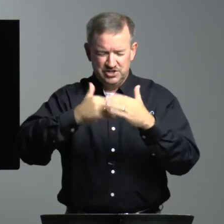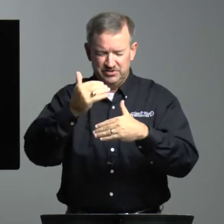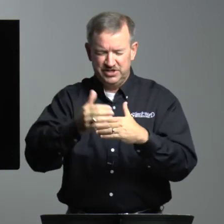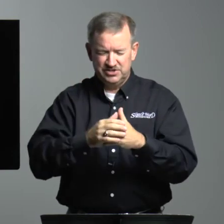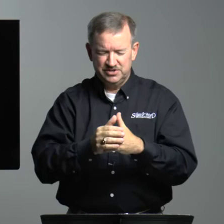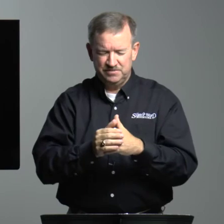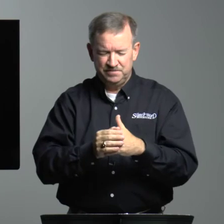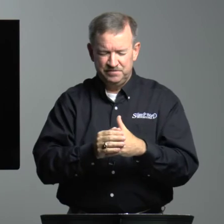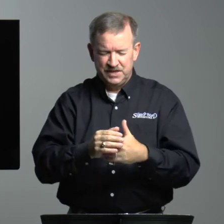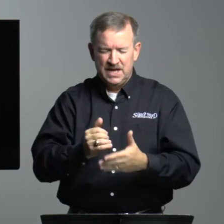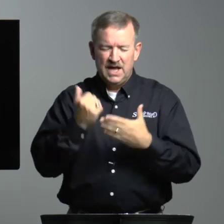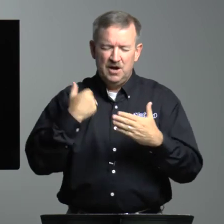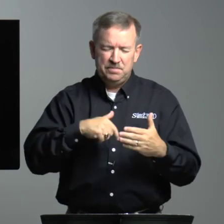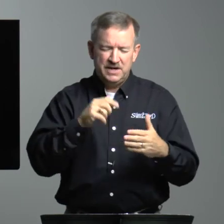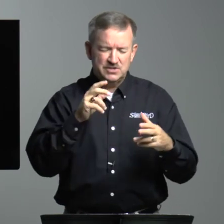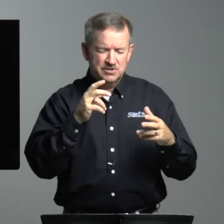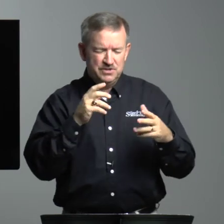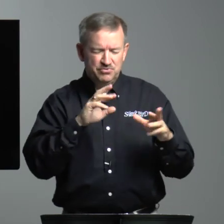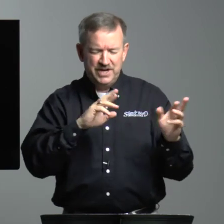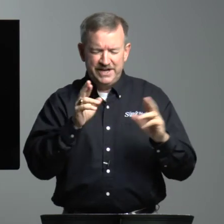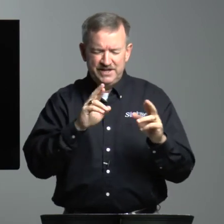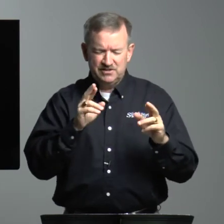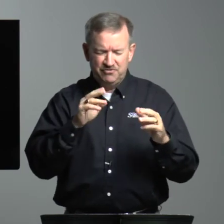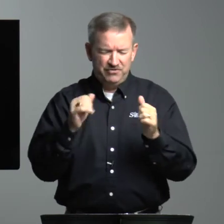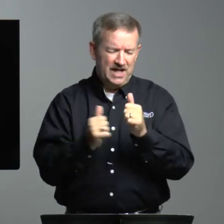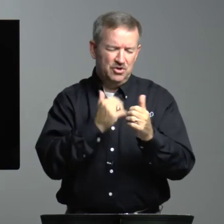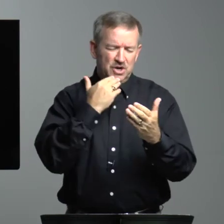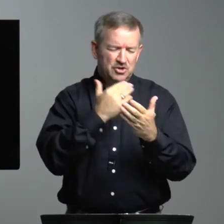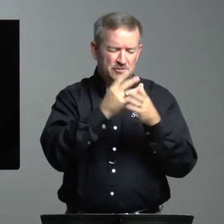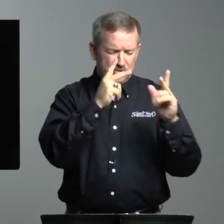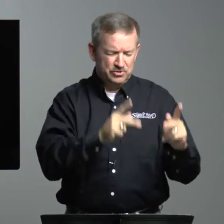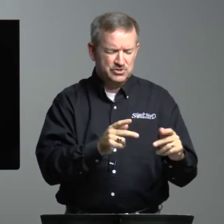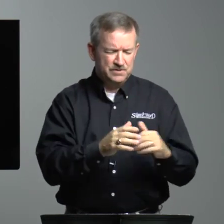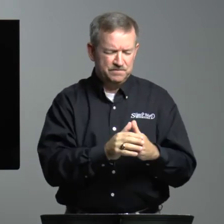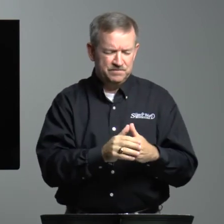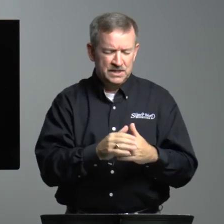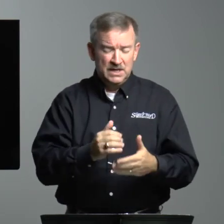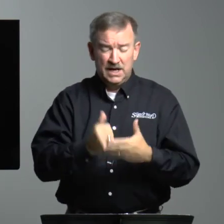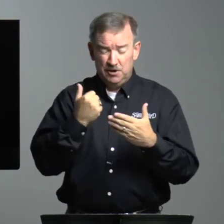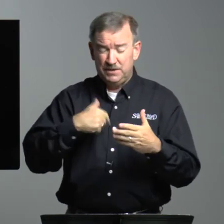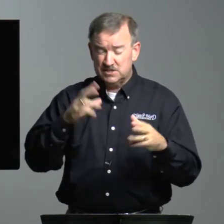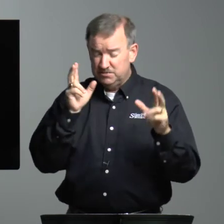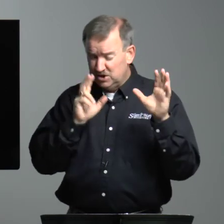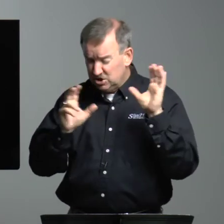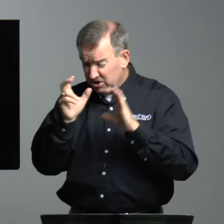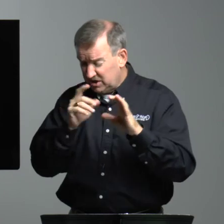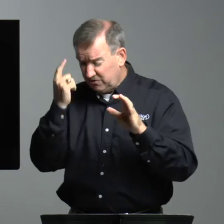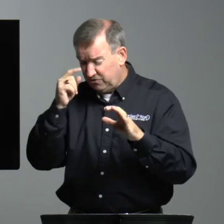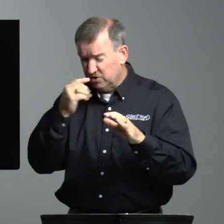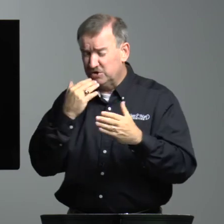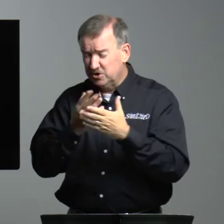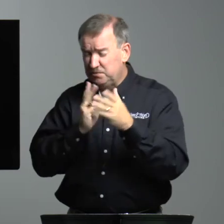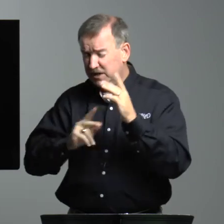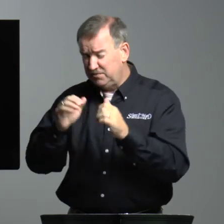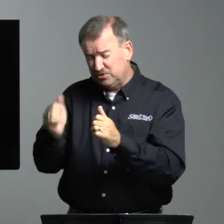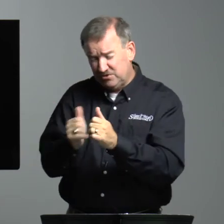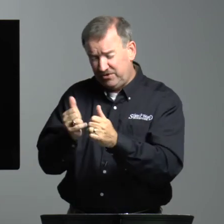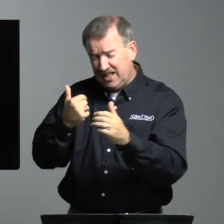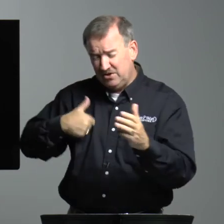generation. Help us to be ready to follow a good person. Help us to be looking for good people to follow